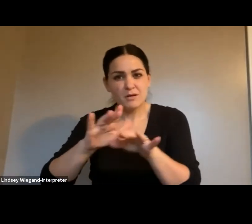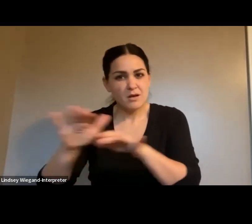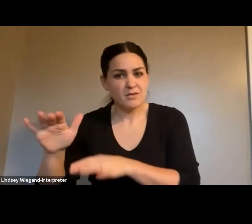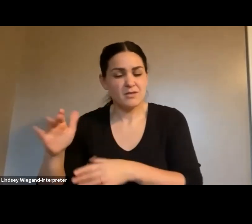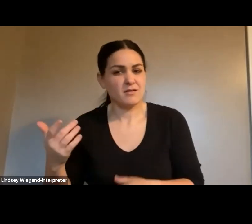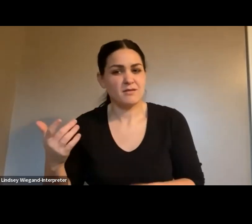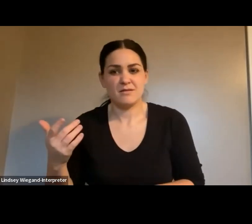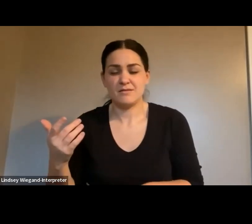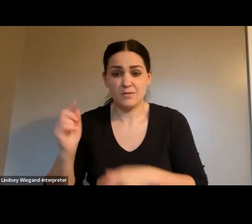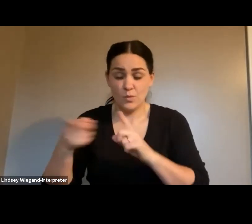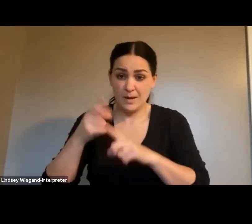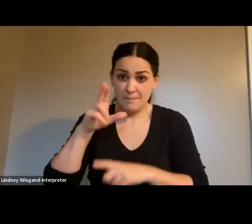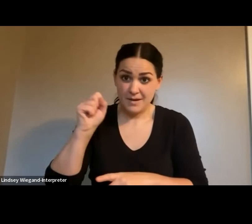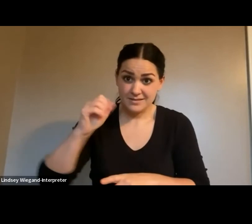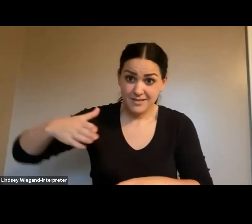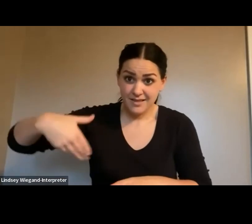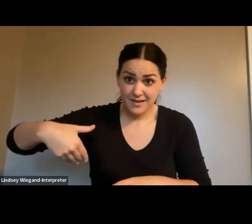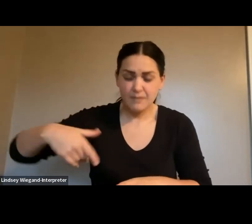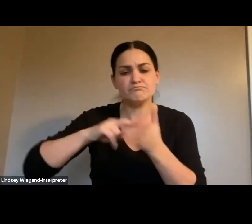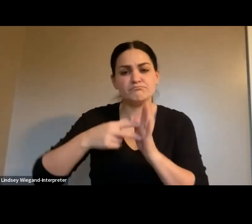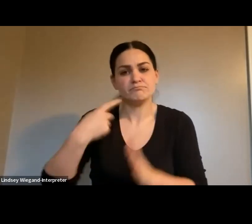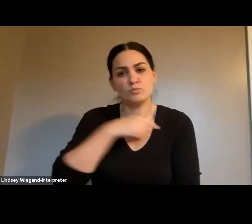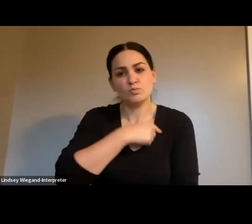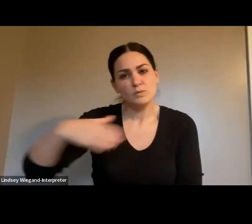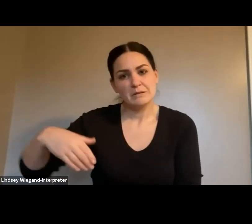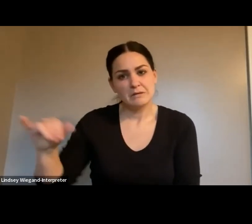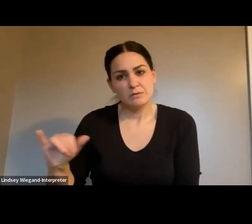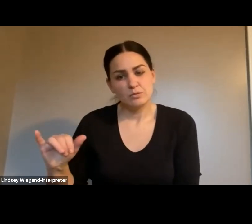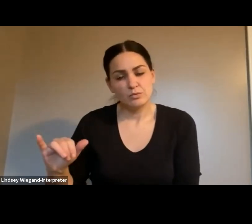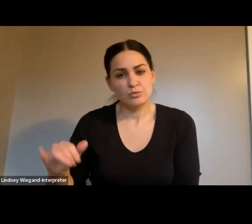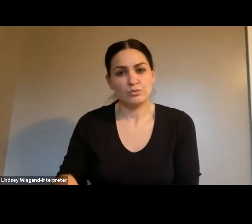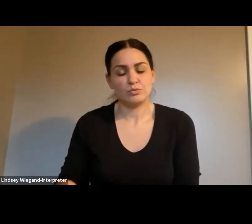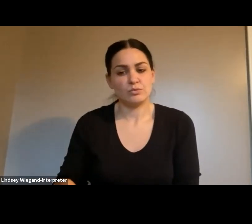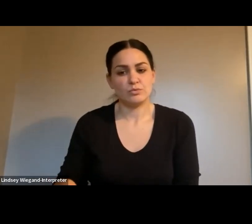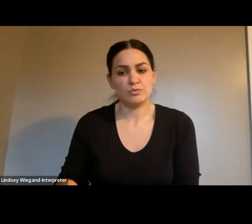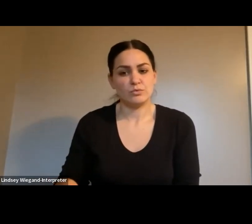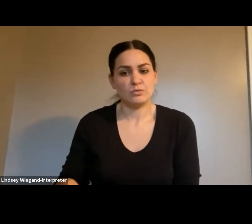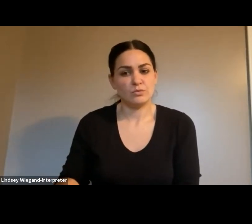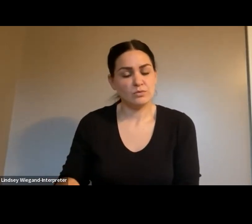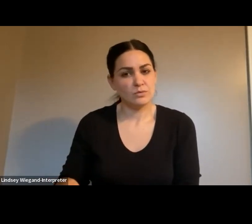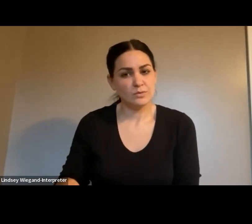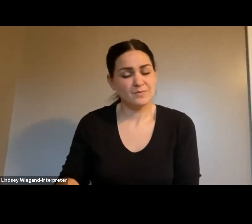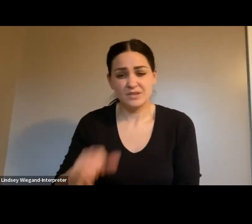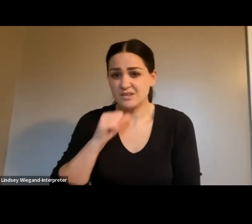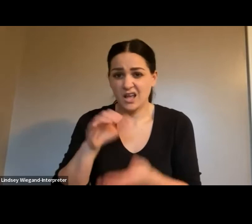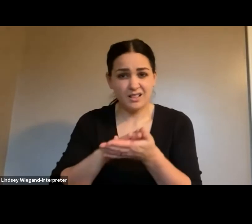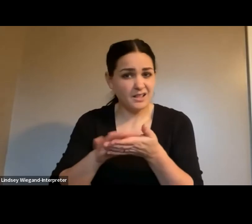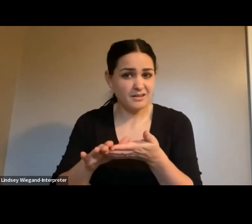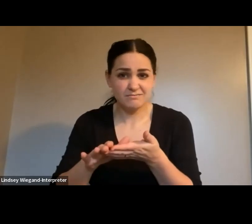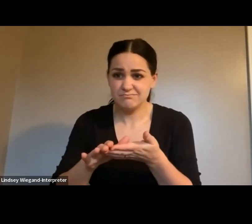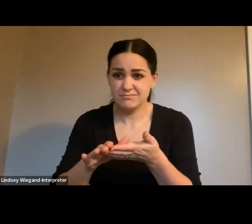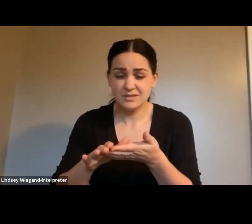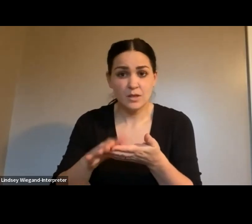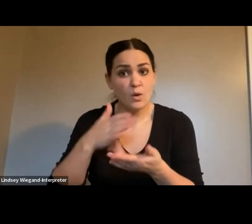bus is late, that make people late. Um, they got clean. Um, the, the older bus